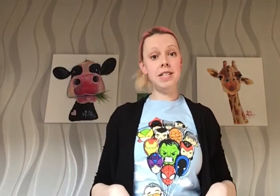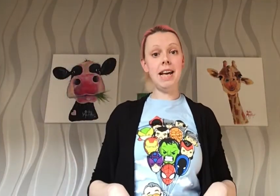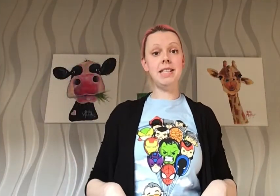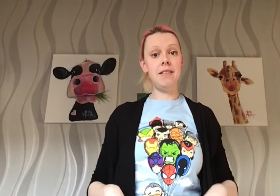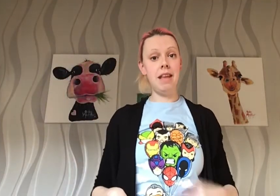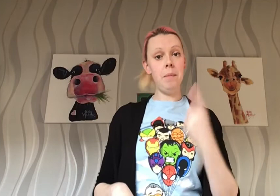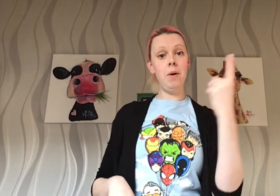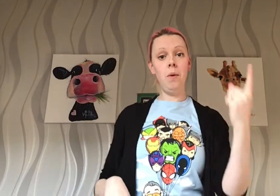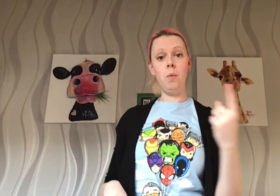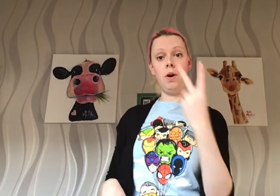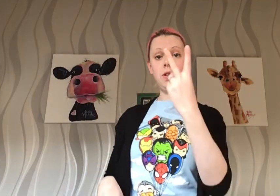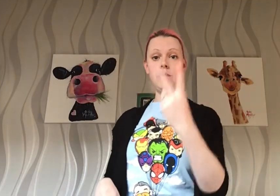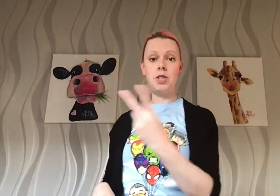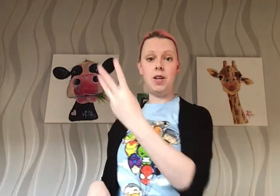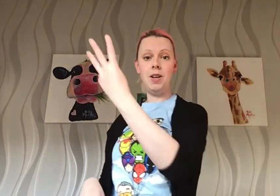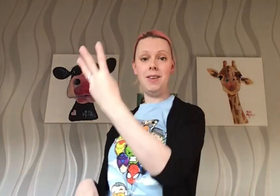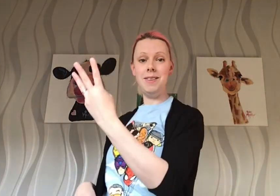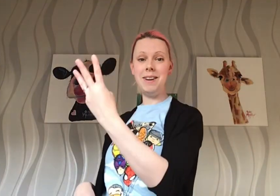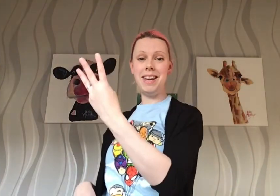sat in them. One, two, three.